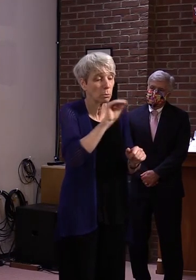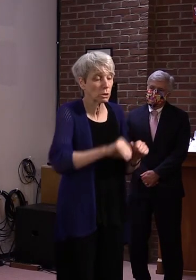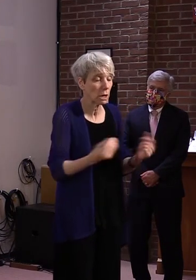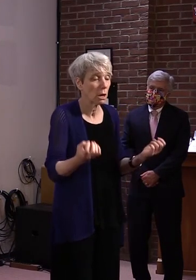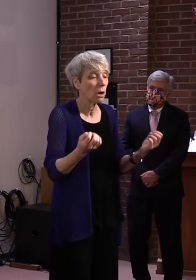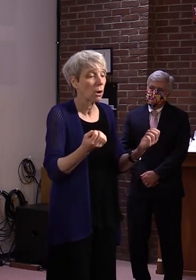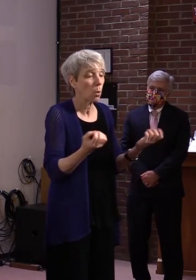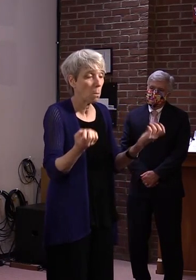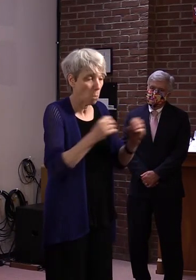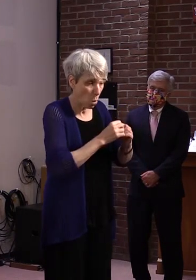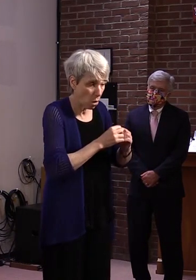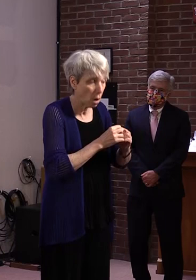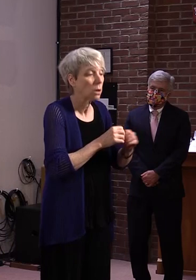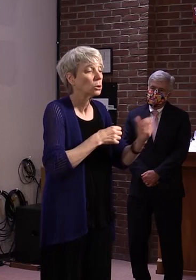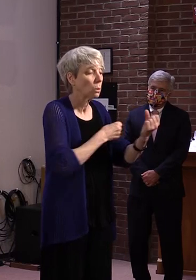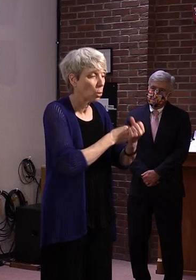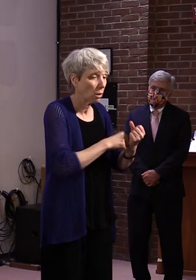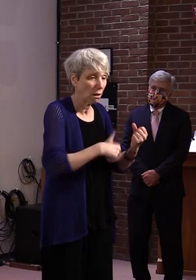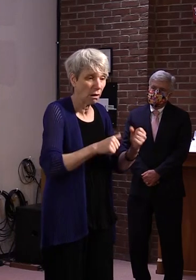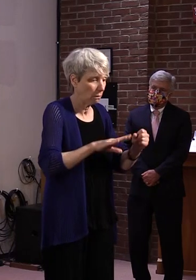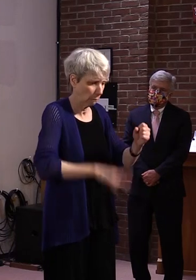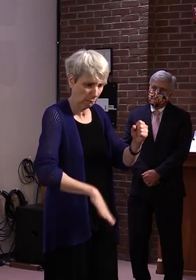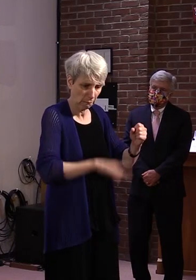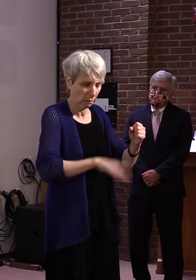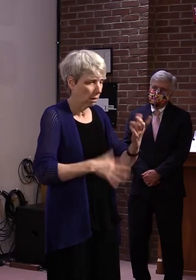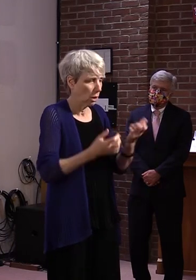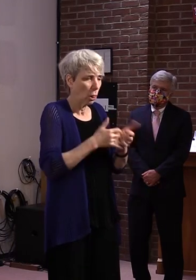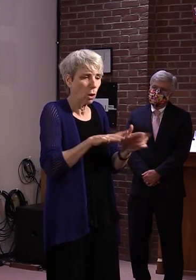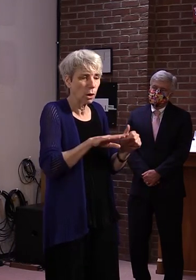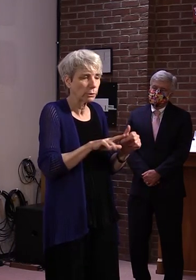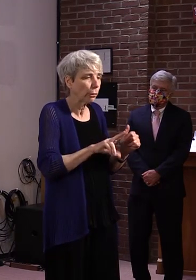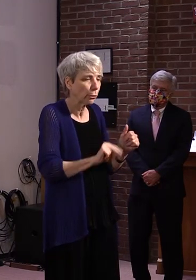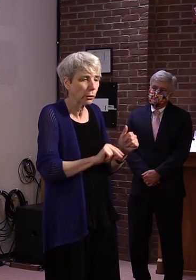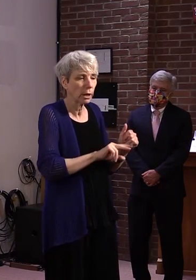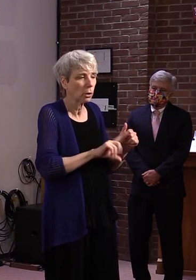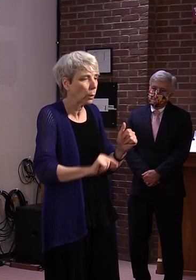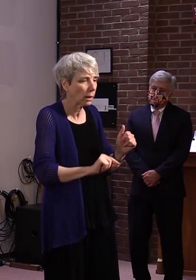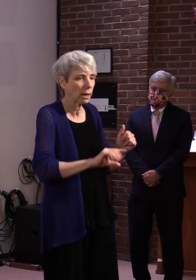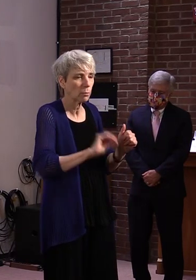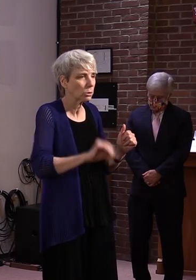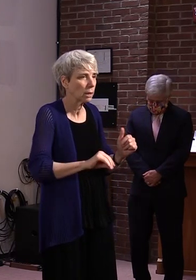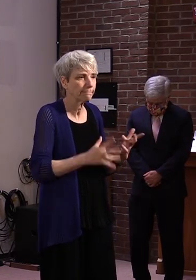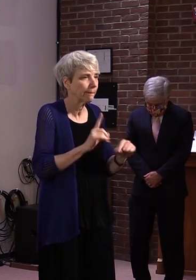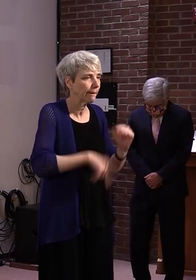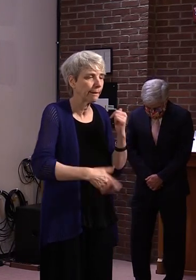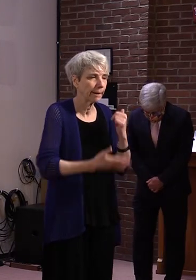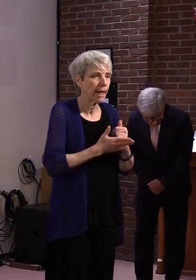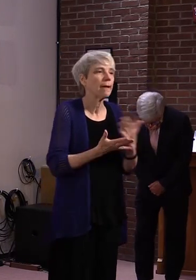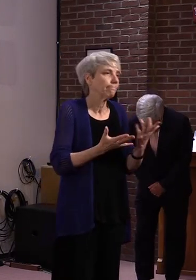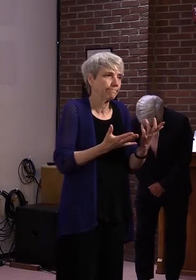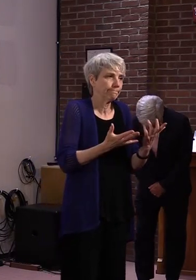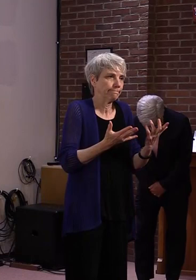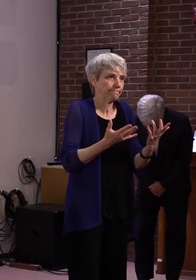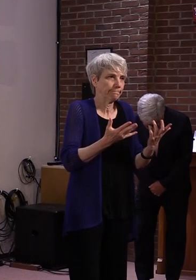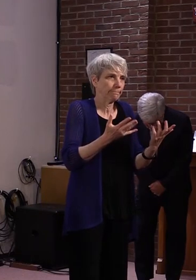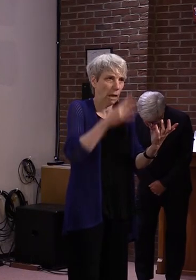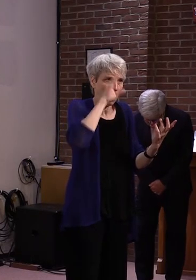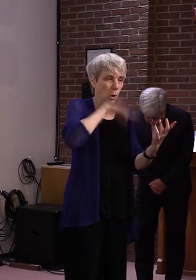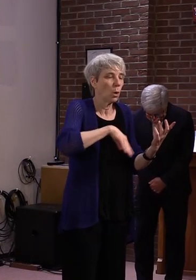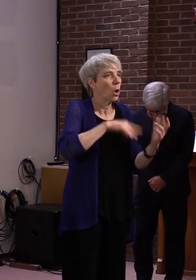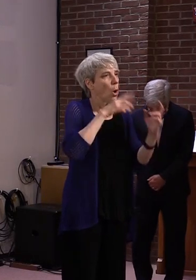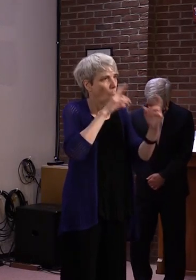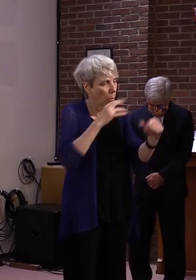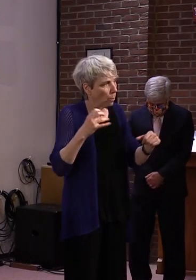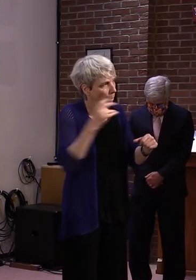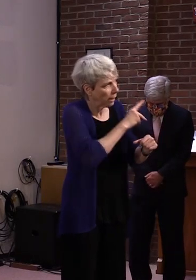when they come back into session in August, September. And and if we see that we need more dollars,